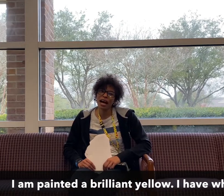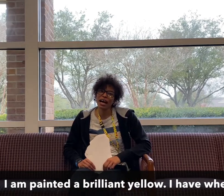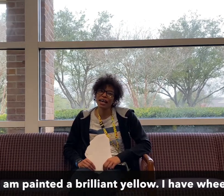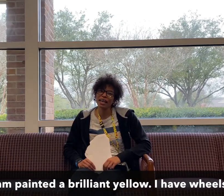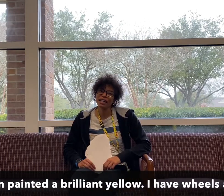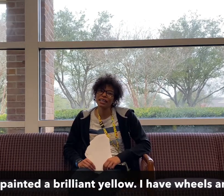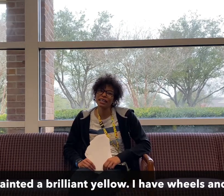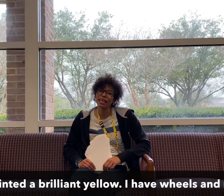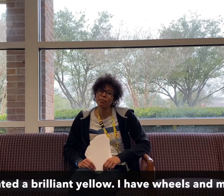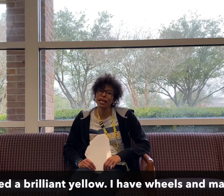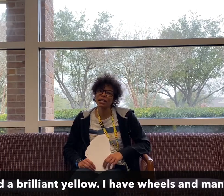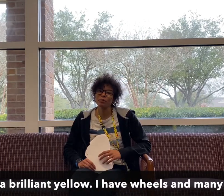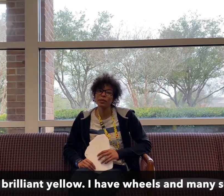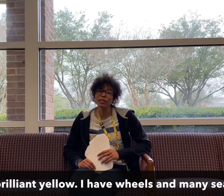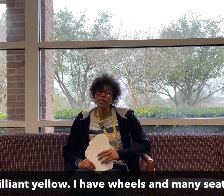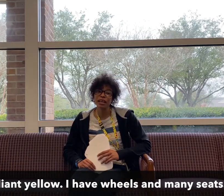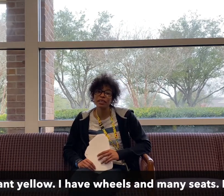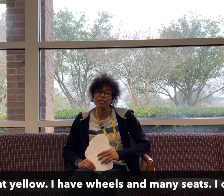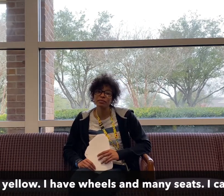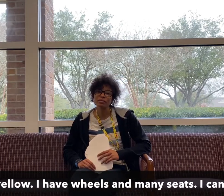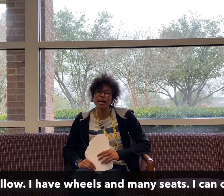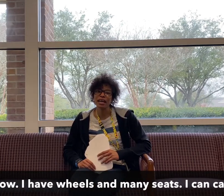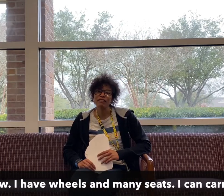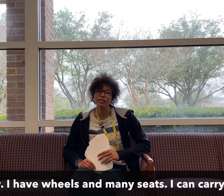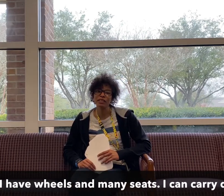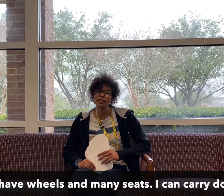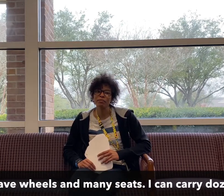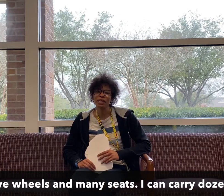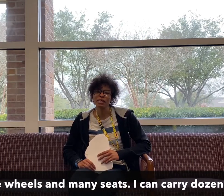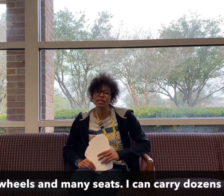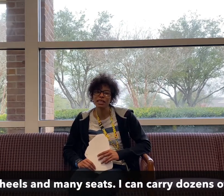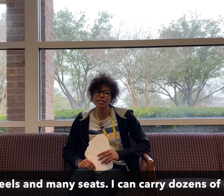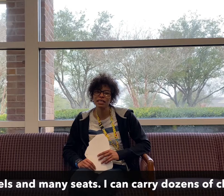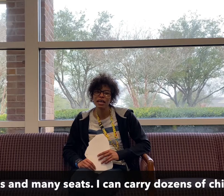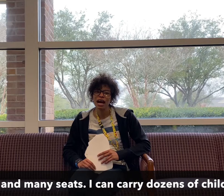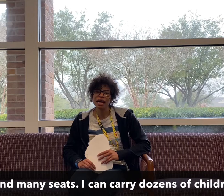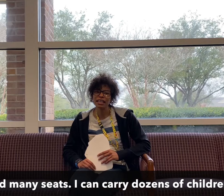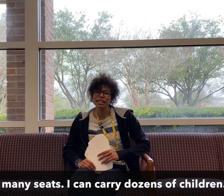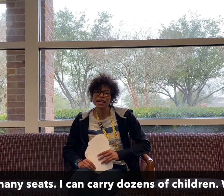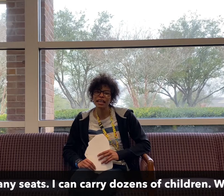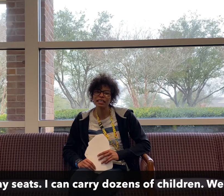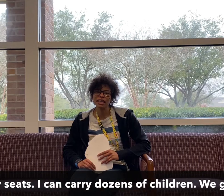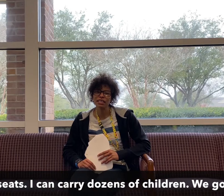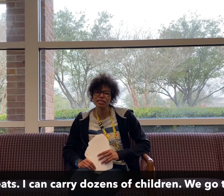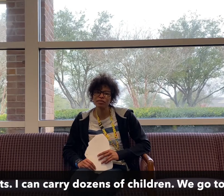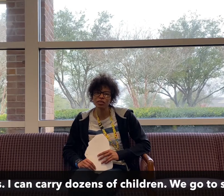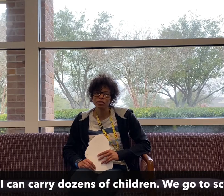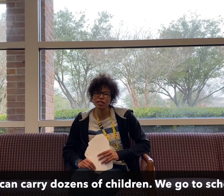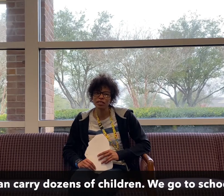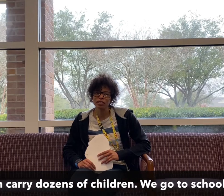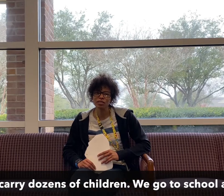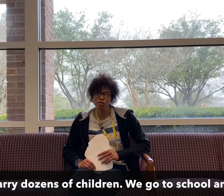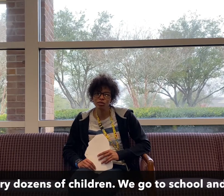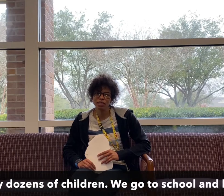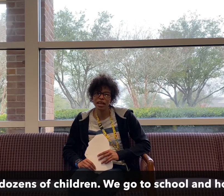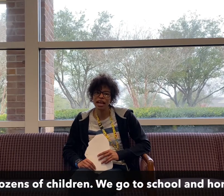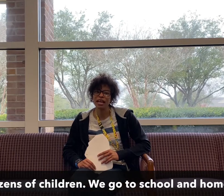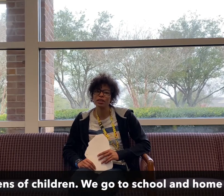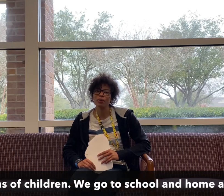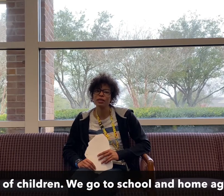I am painted a brilliant yellow. I have wheels and many seats. I can carry dozens of children and we